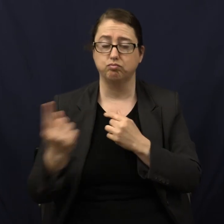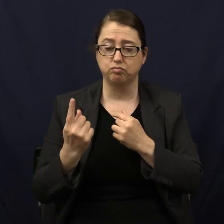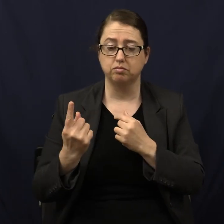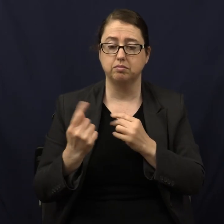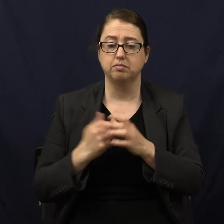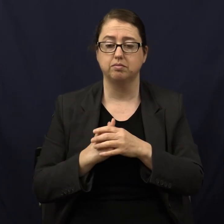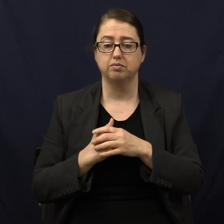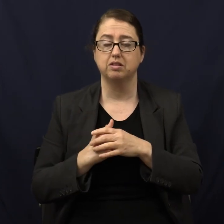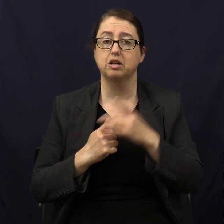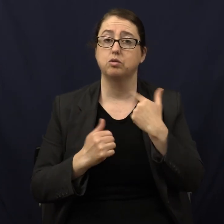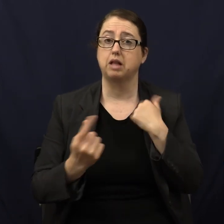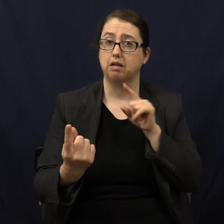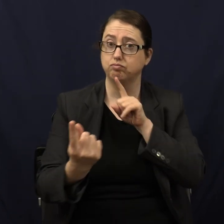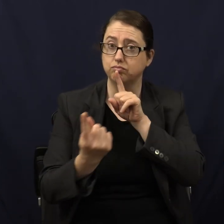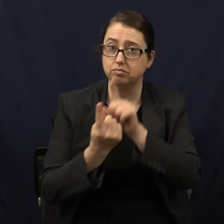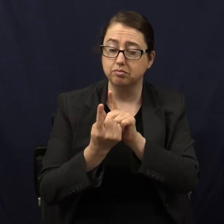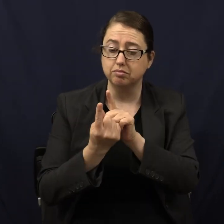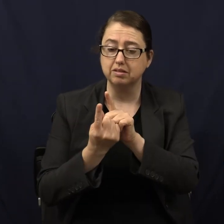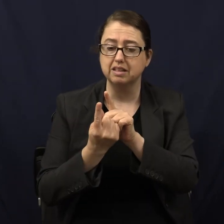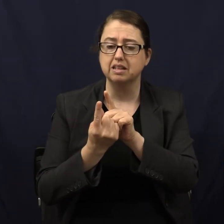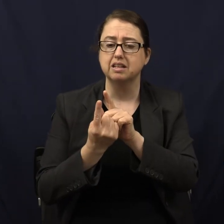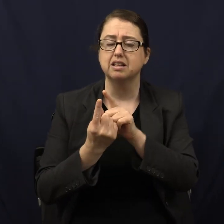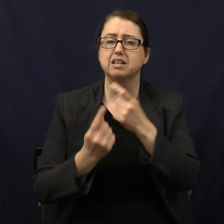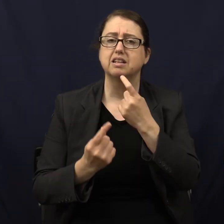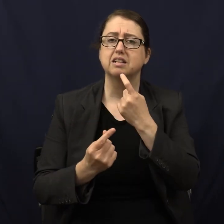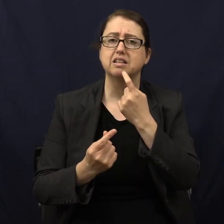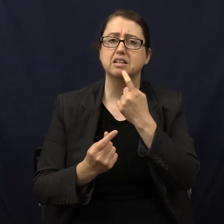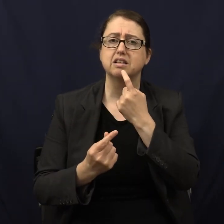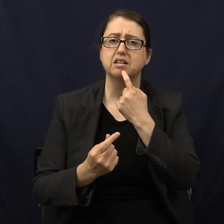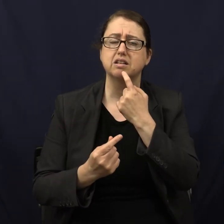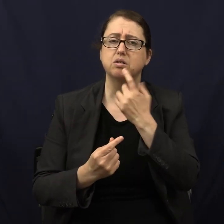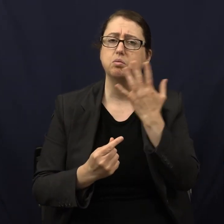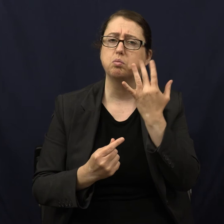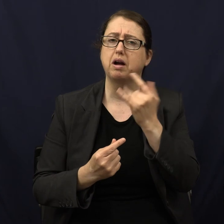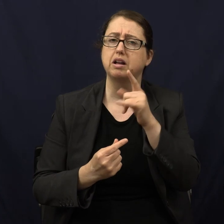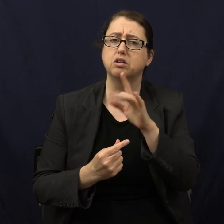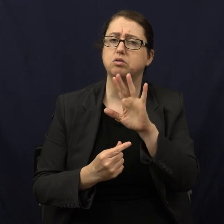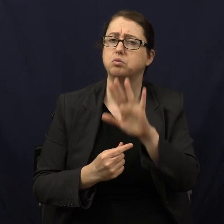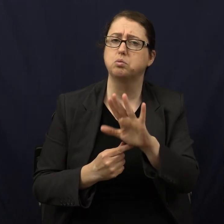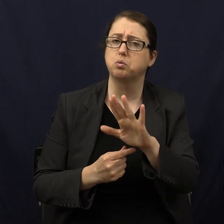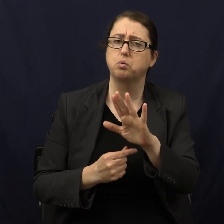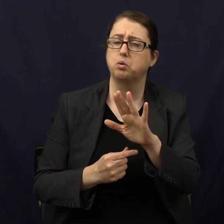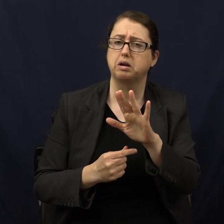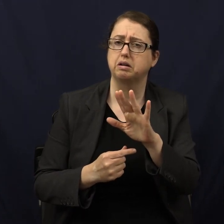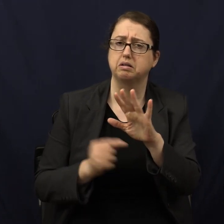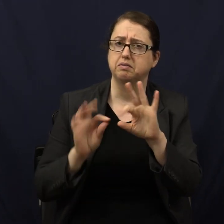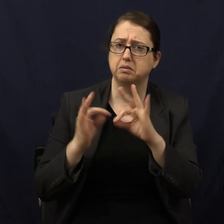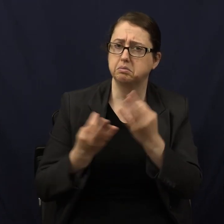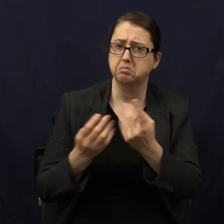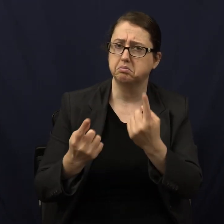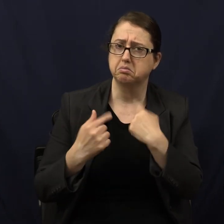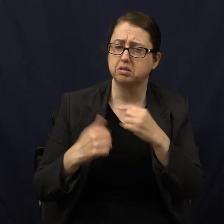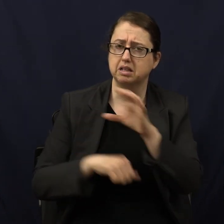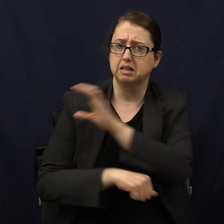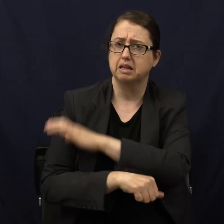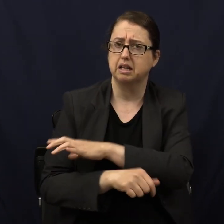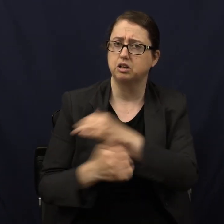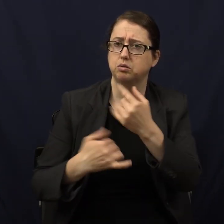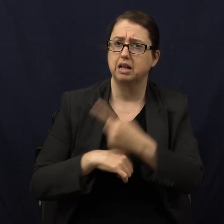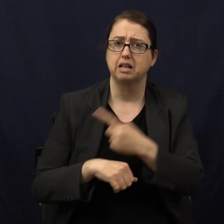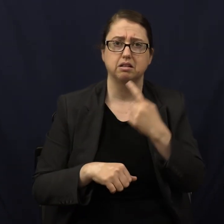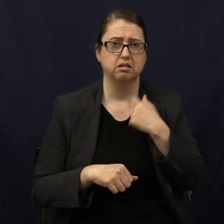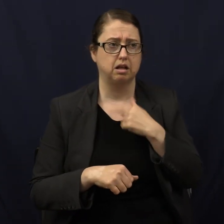up. And I went out to meet them. And I said, why did your relative come to clinic today?